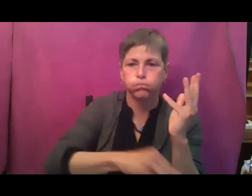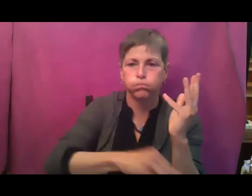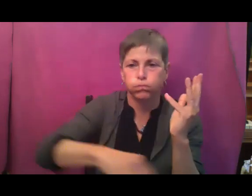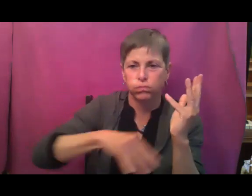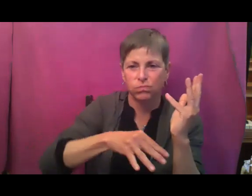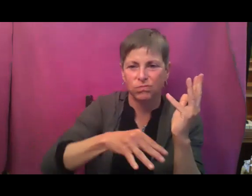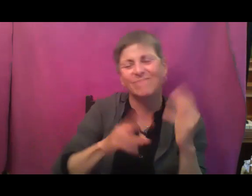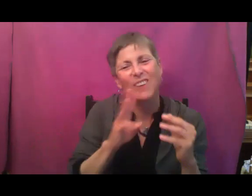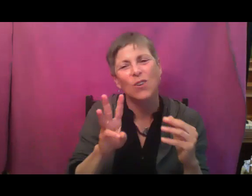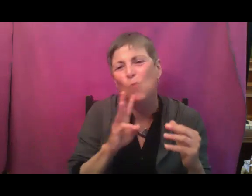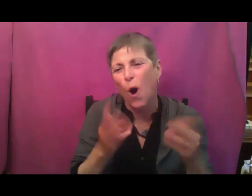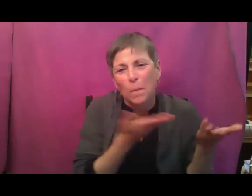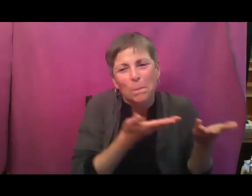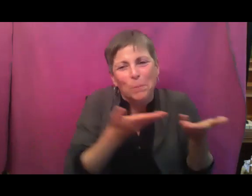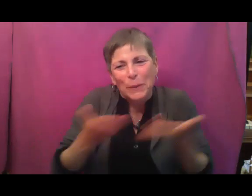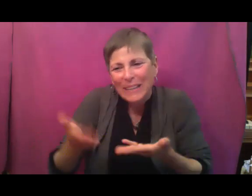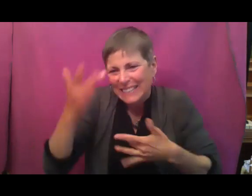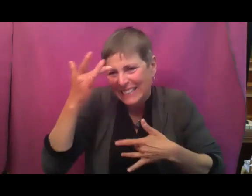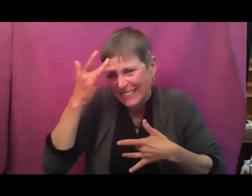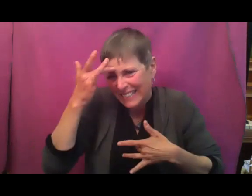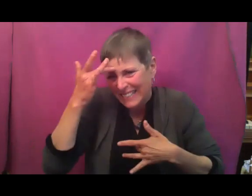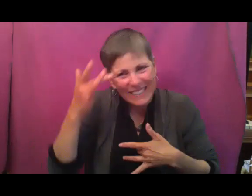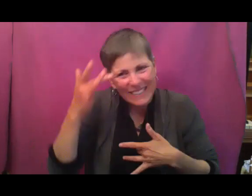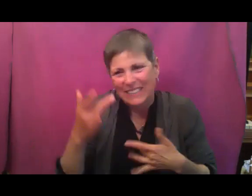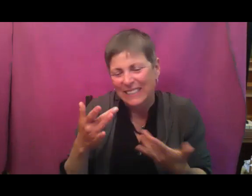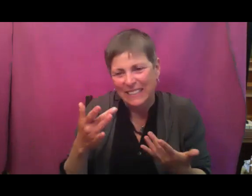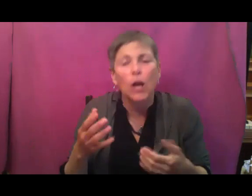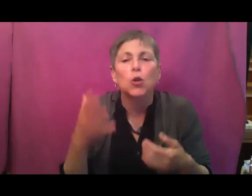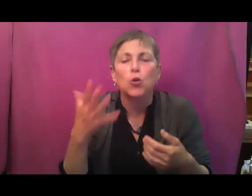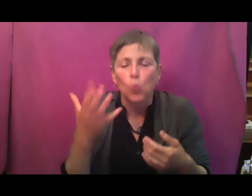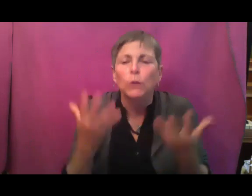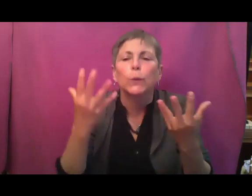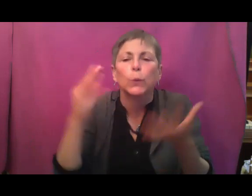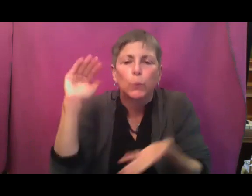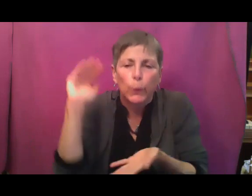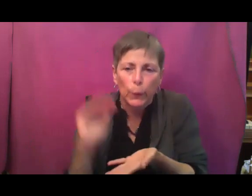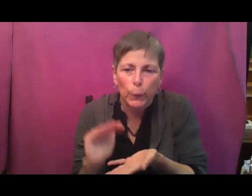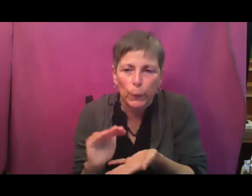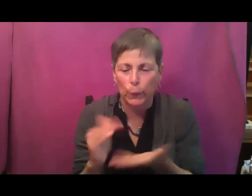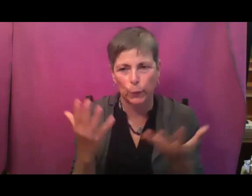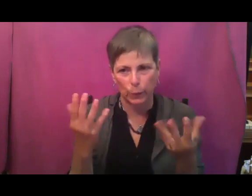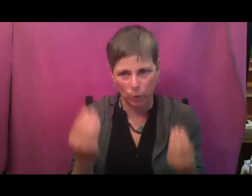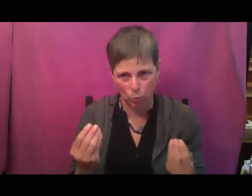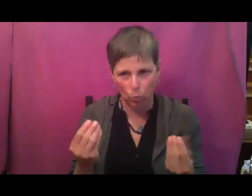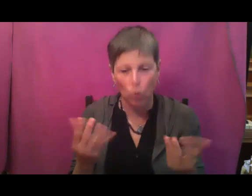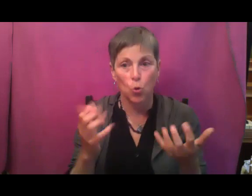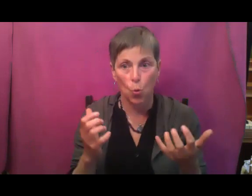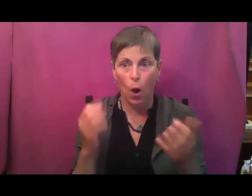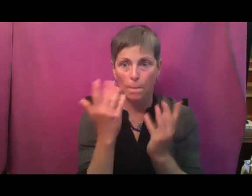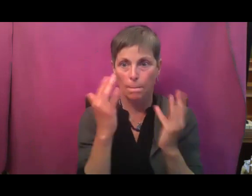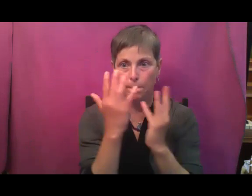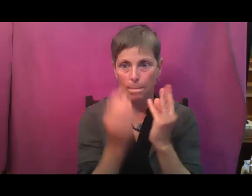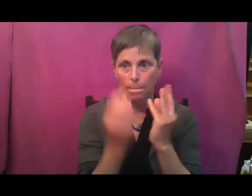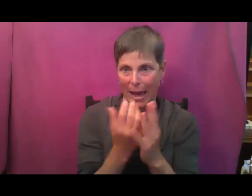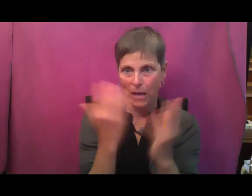the planet. And so the more you can reduce leaf humidity, the more you can increase airflow. So that's why we're watering the